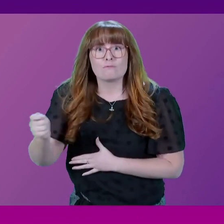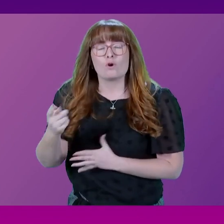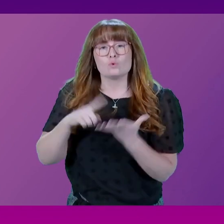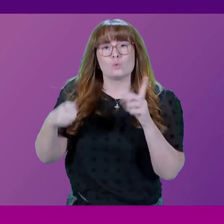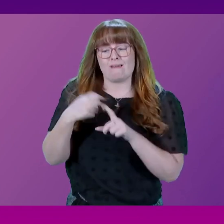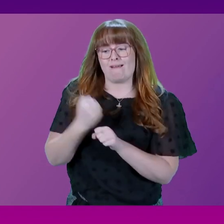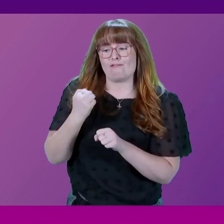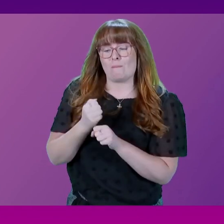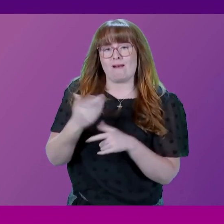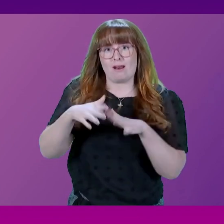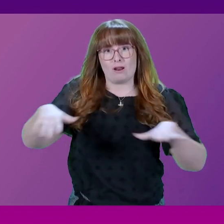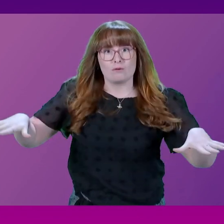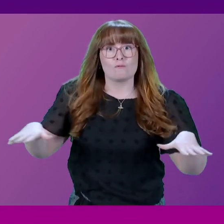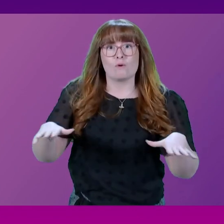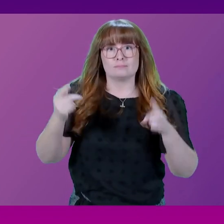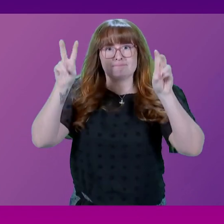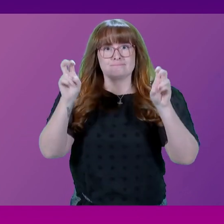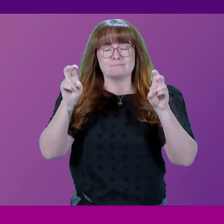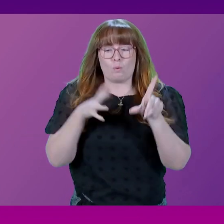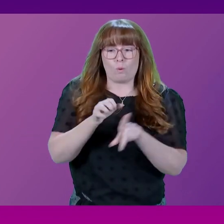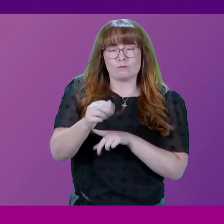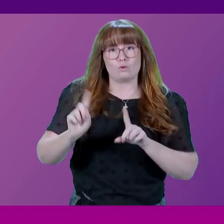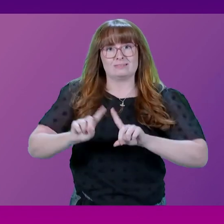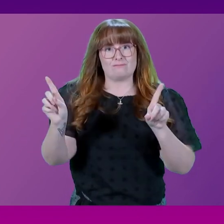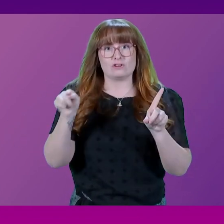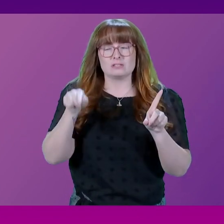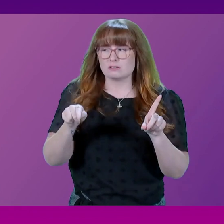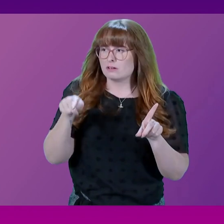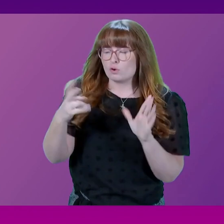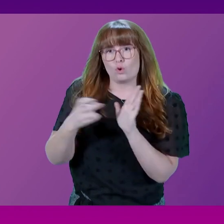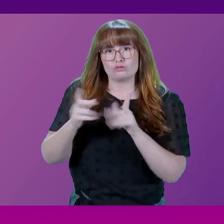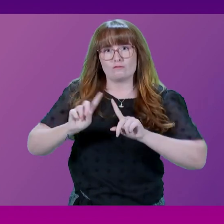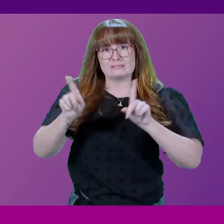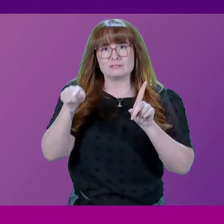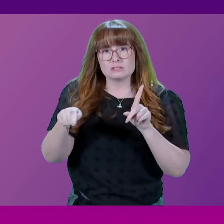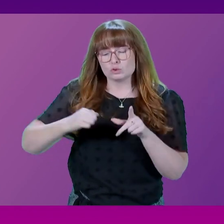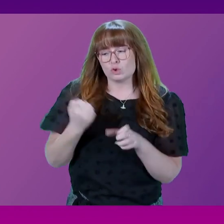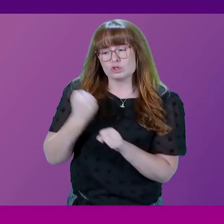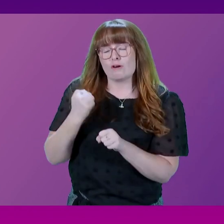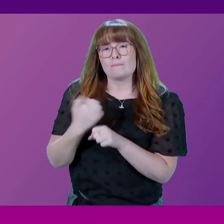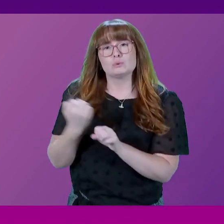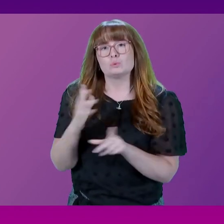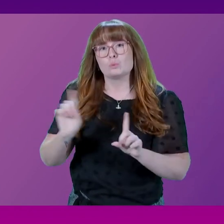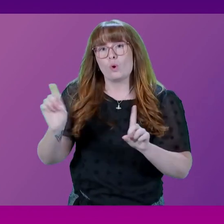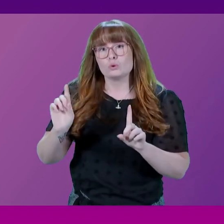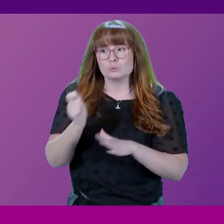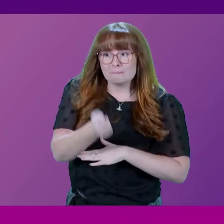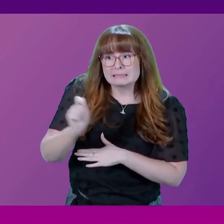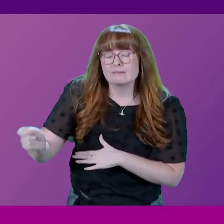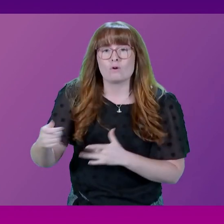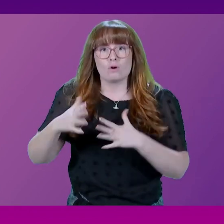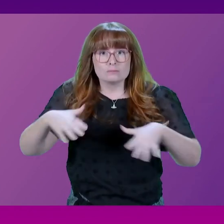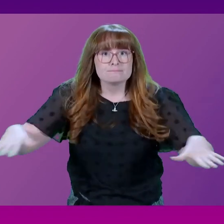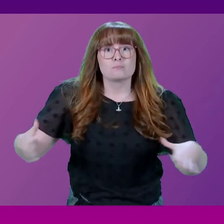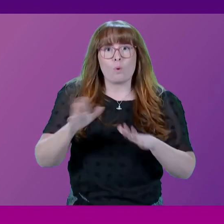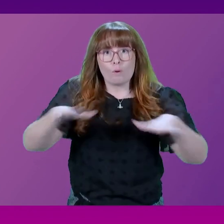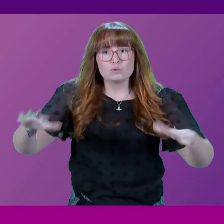Contract for Difference round, what action the Scottish Government has taken to encourage investment in offshore wind and hydrogen power